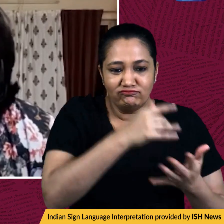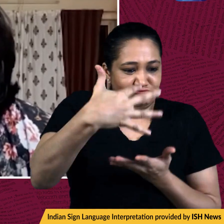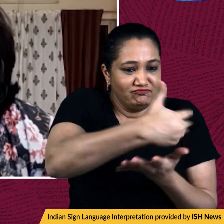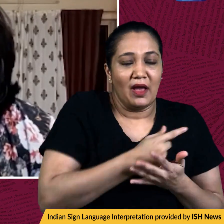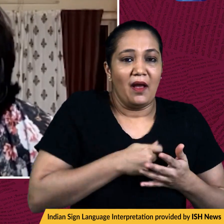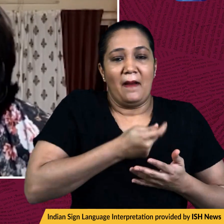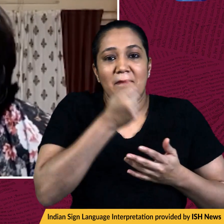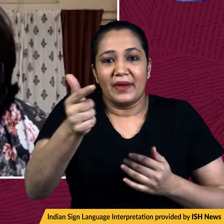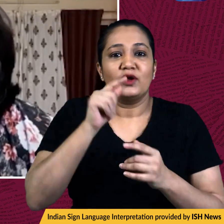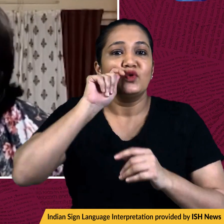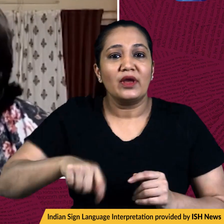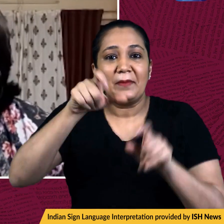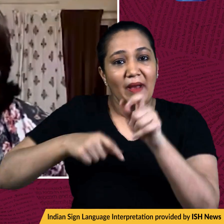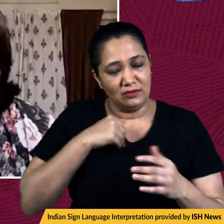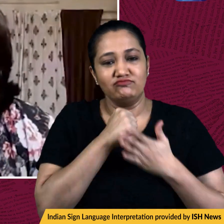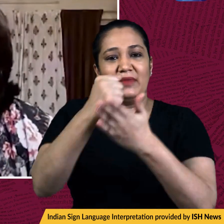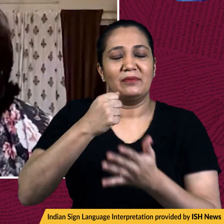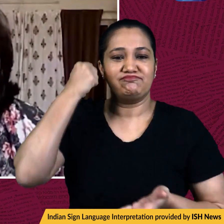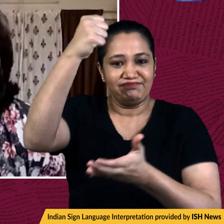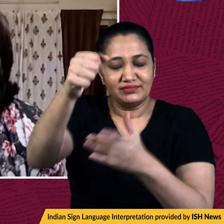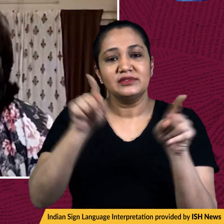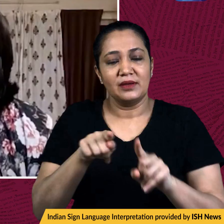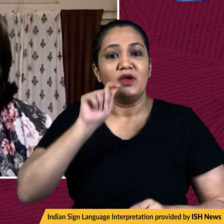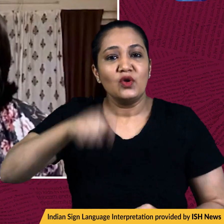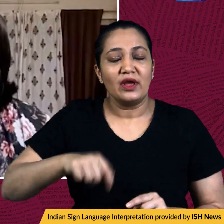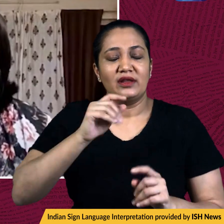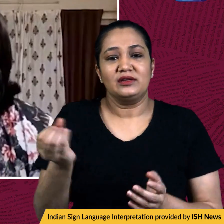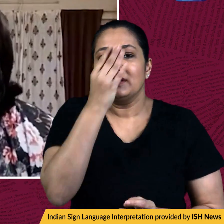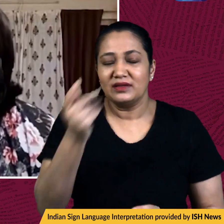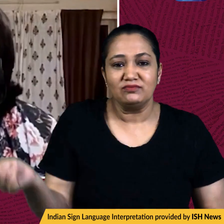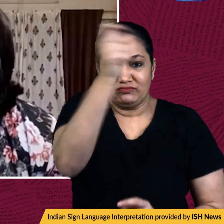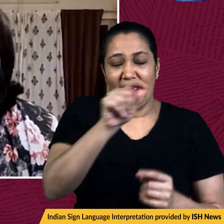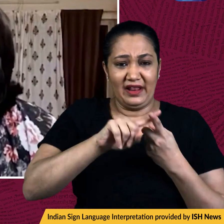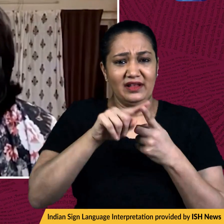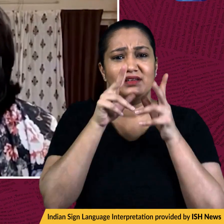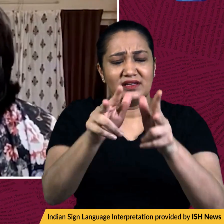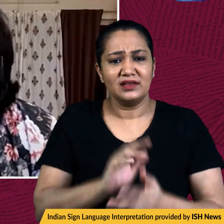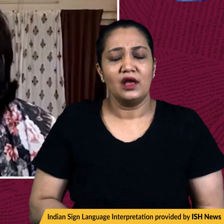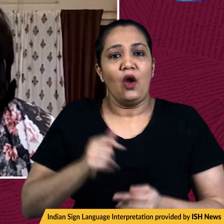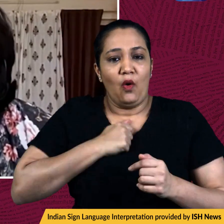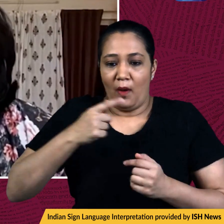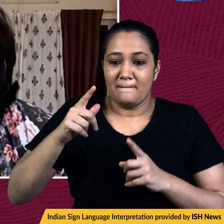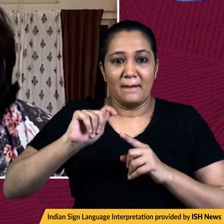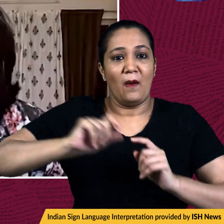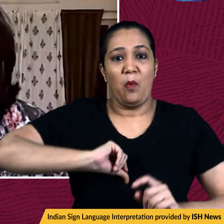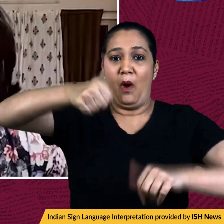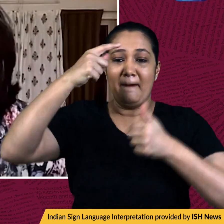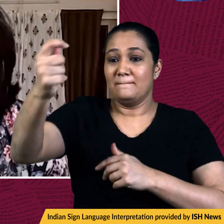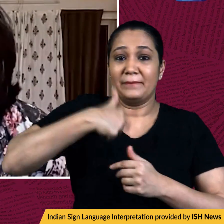Ukrainian refugees. Now, this comes after Ukrainian tennis players Svitolina said that she would donate her prize money, and that video is